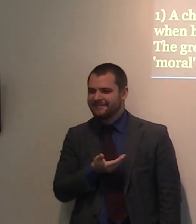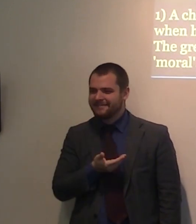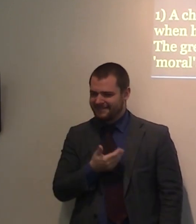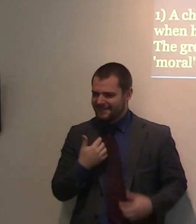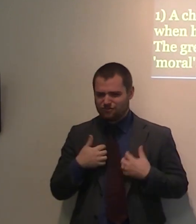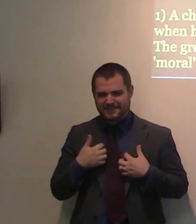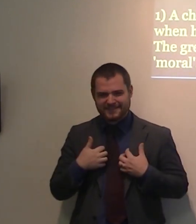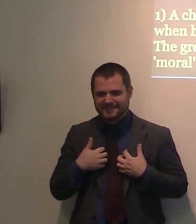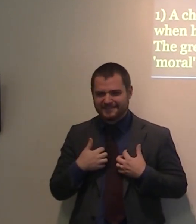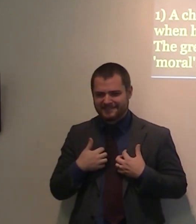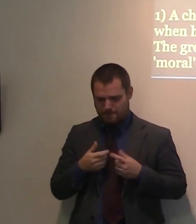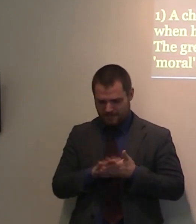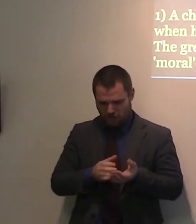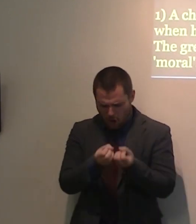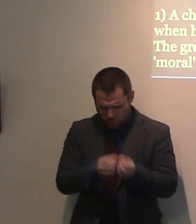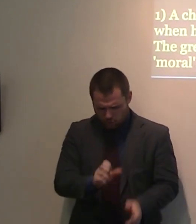Chloride is a stable substance.